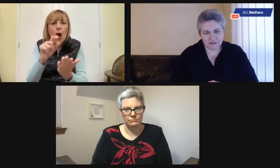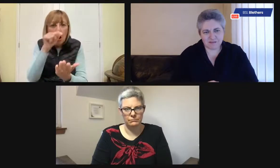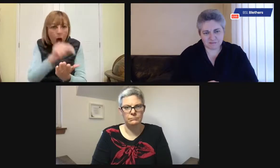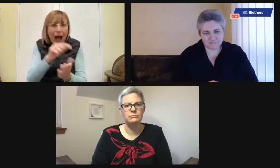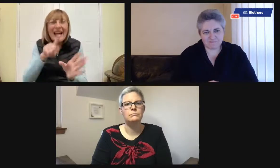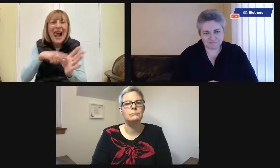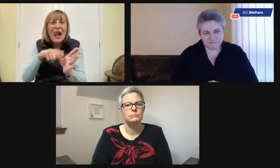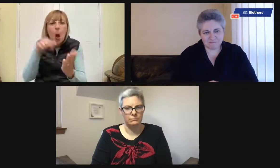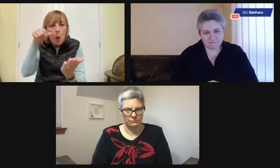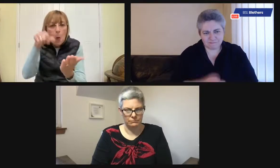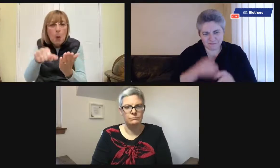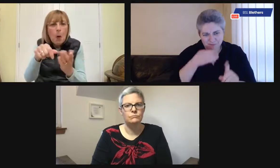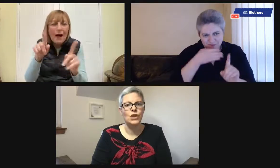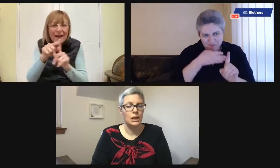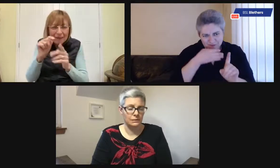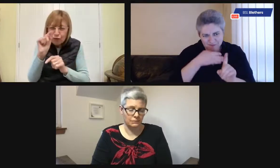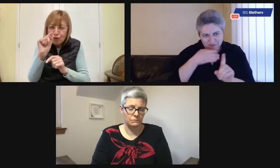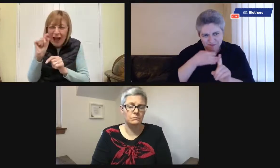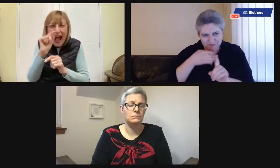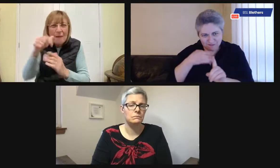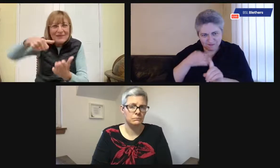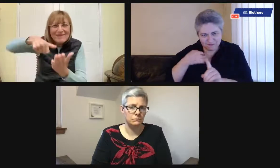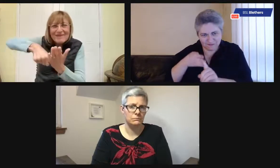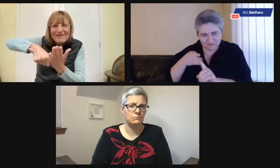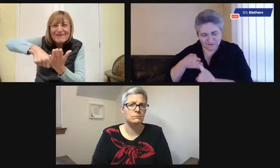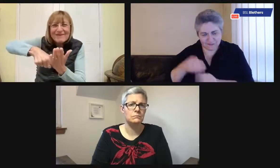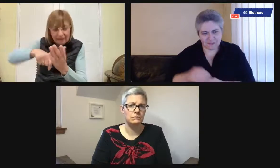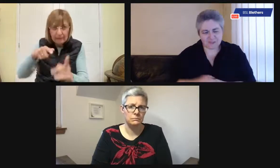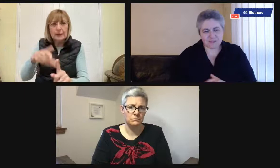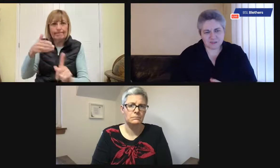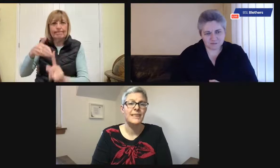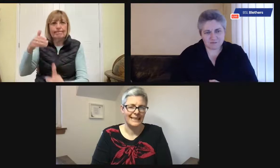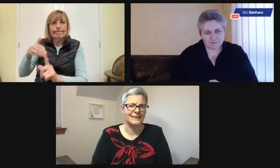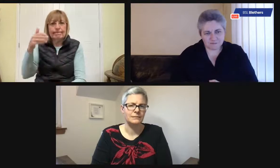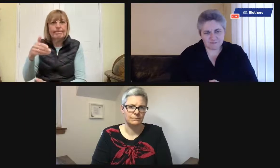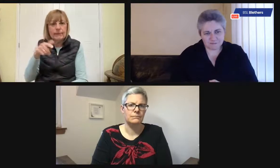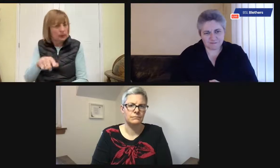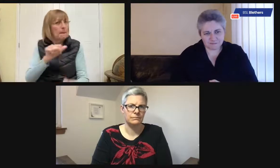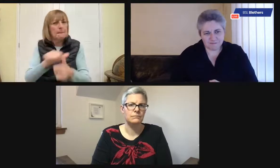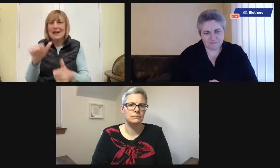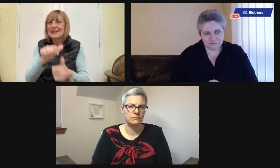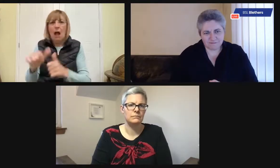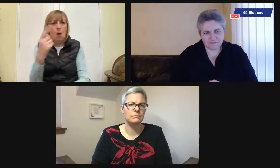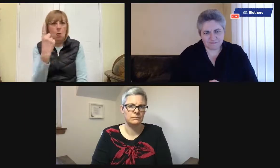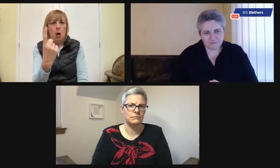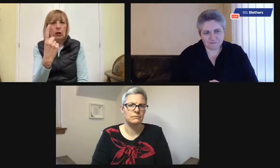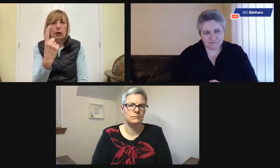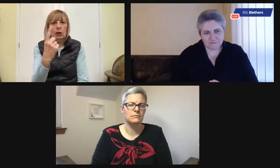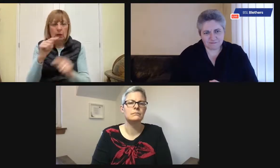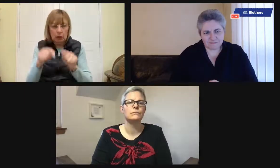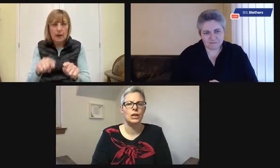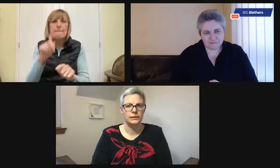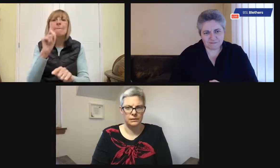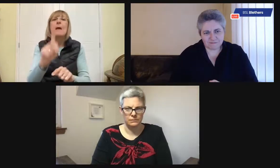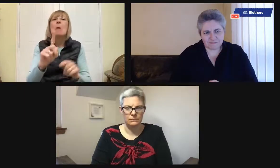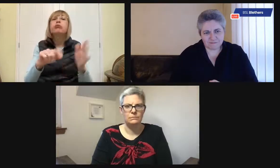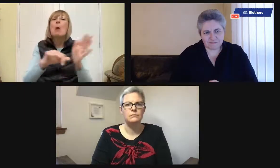sticker on the second button, different colors to help them identify which button. So it's on the pink channel. It's on the yellow